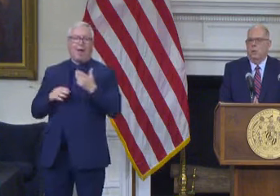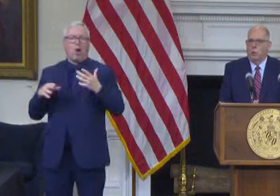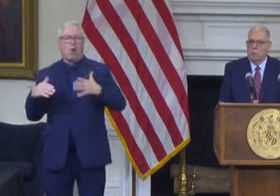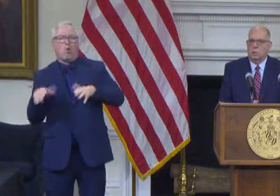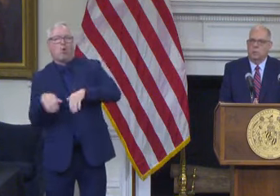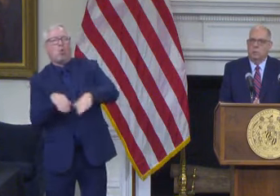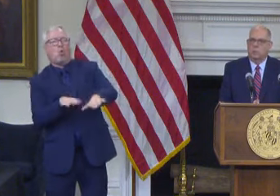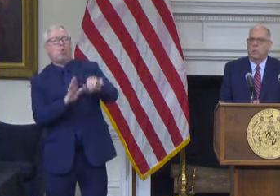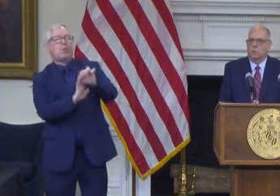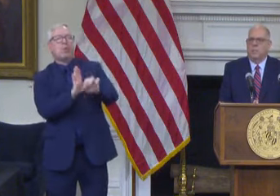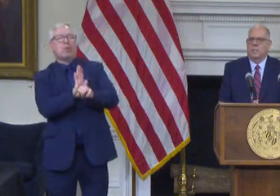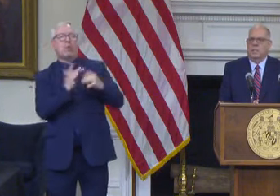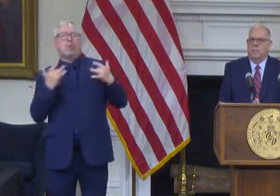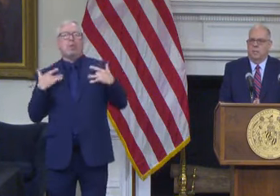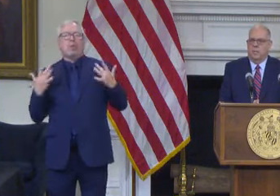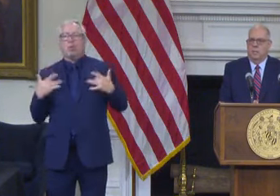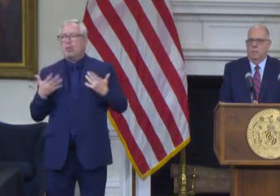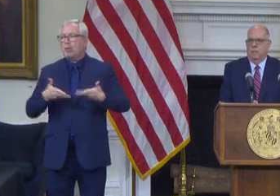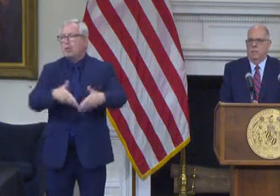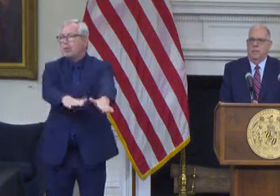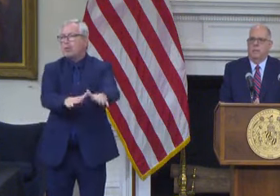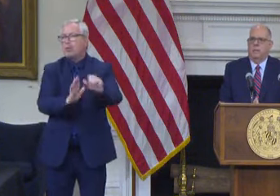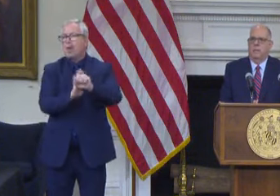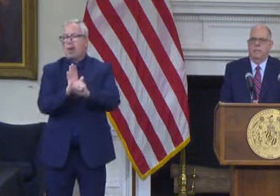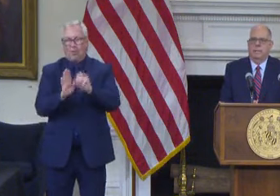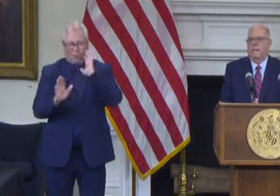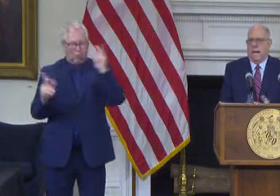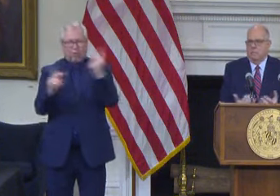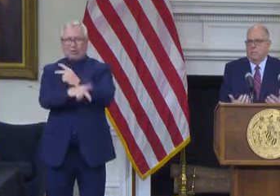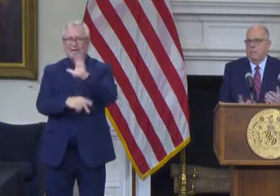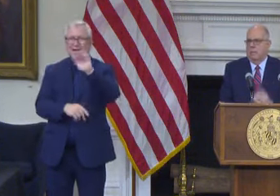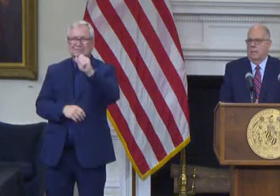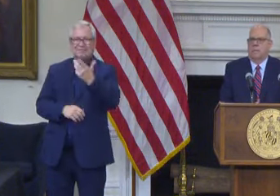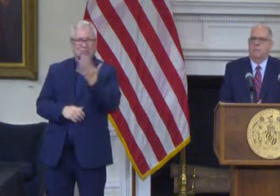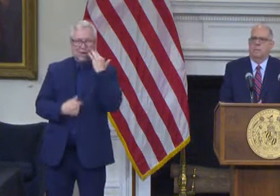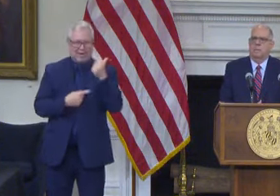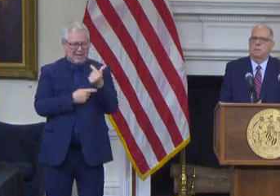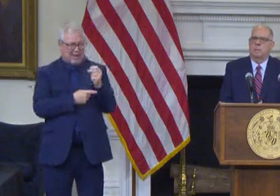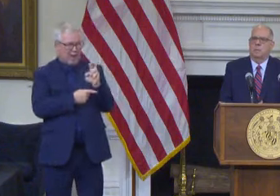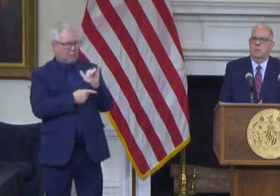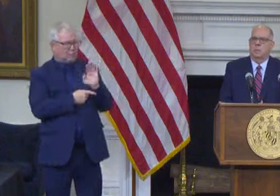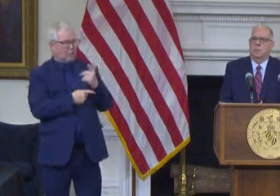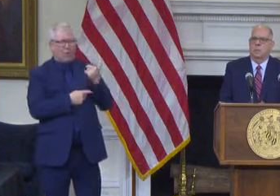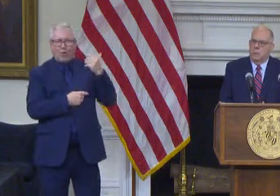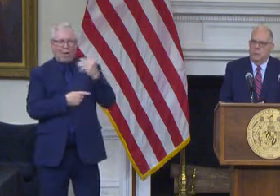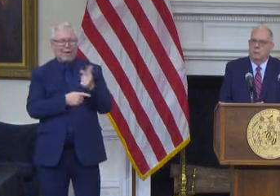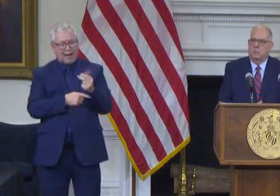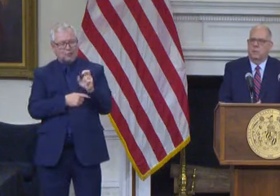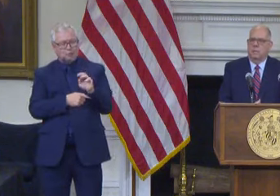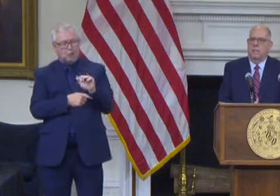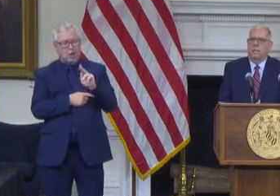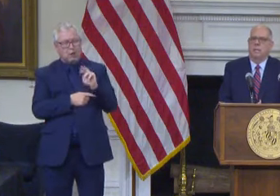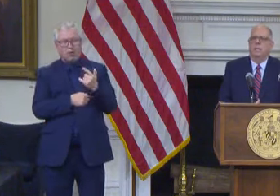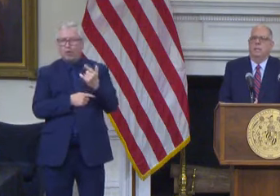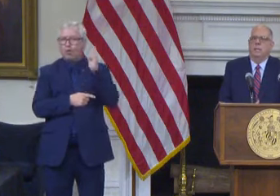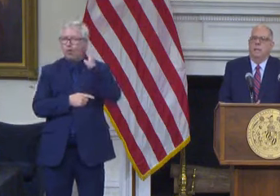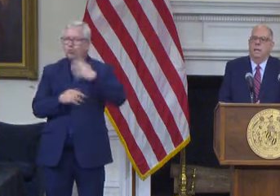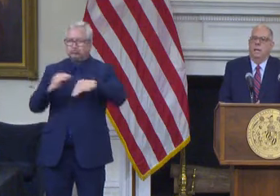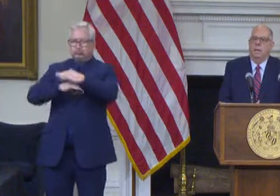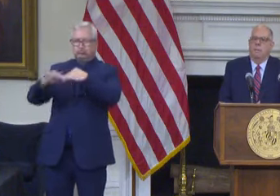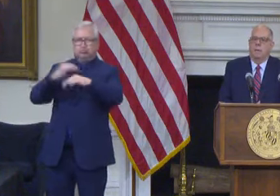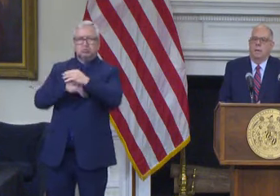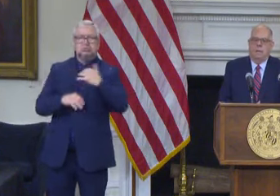now we are the worst most egregious case of gerrymandering in america it happens to be democrats that have been in control since 1790